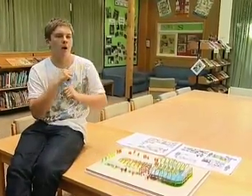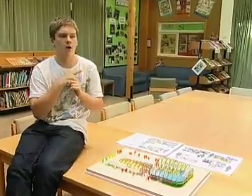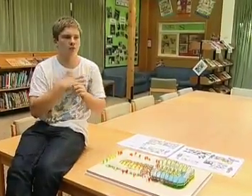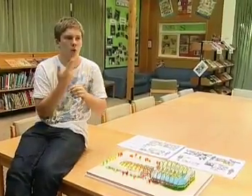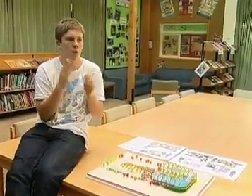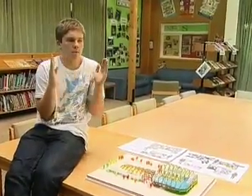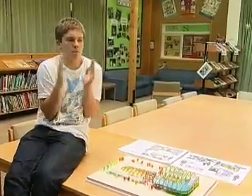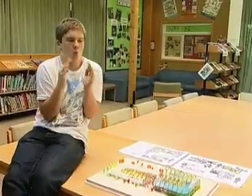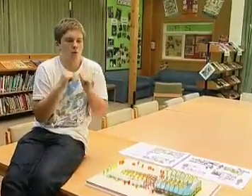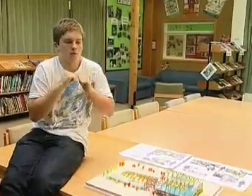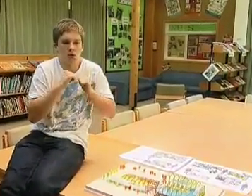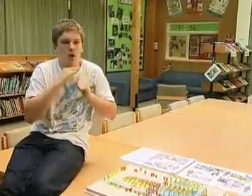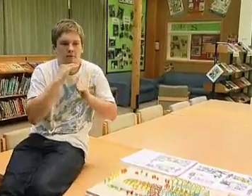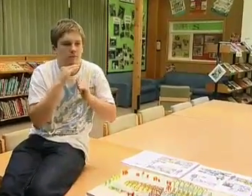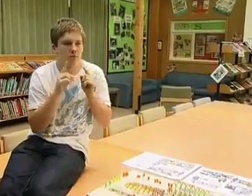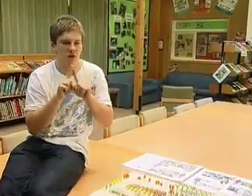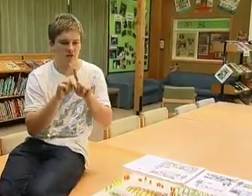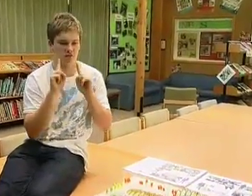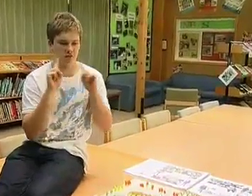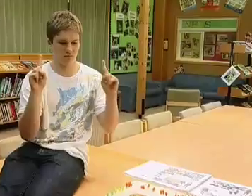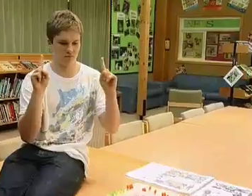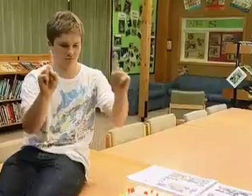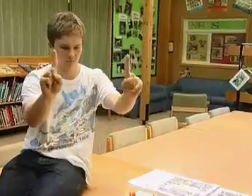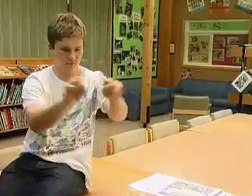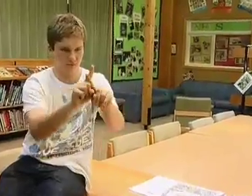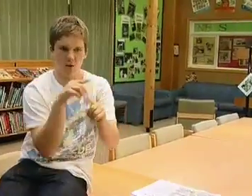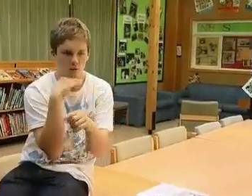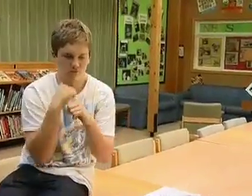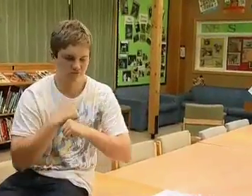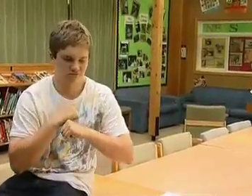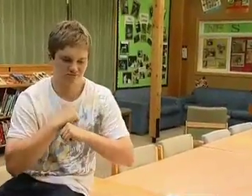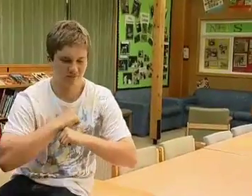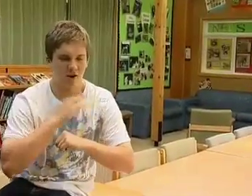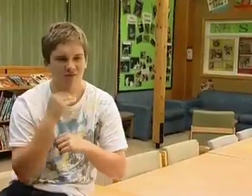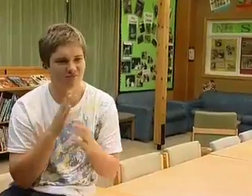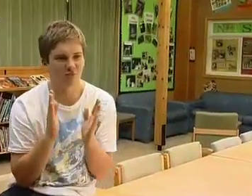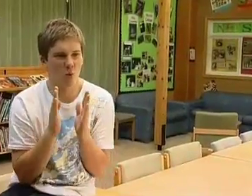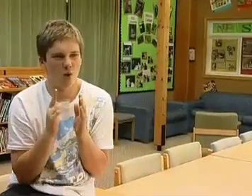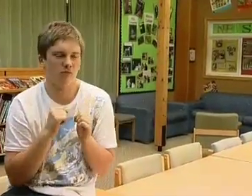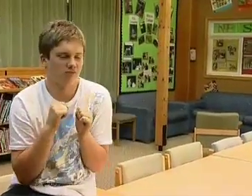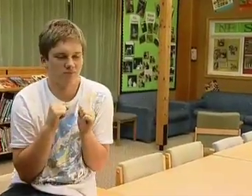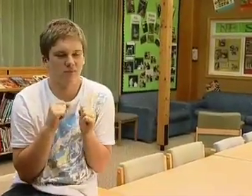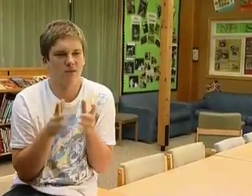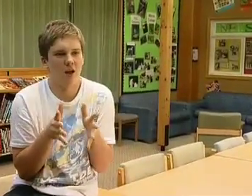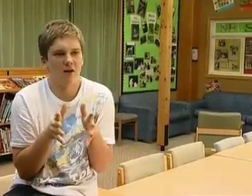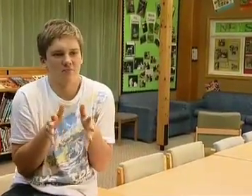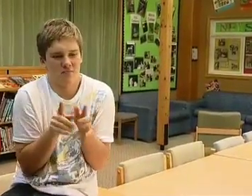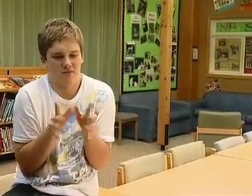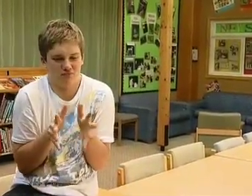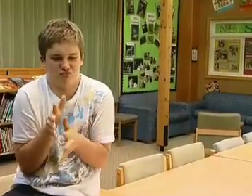We wanted more space. We didn't want small corridors with not enough room. We didn't want square classrooms with no space. It felt restrictive for